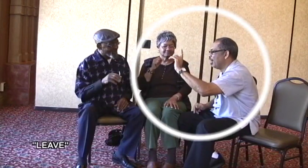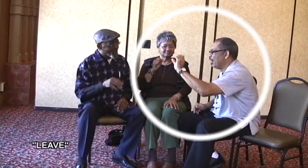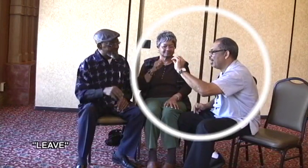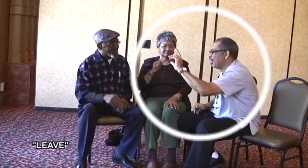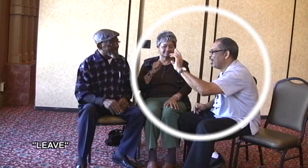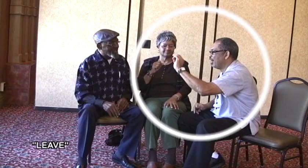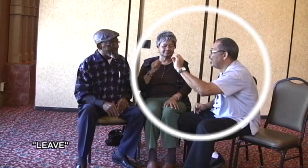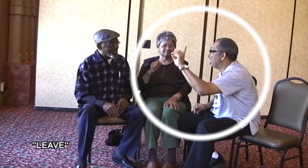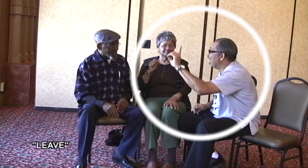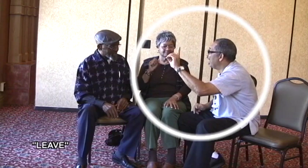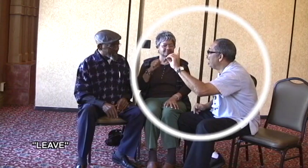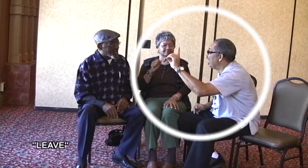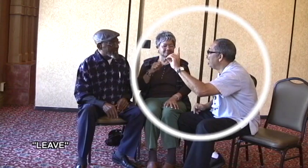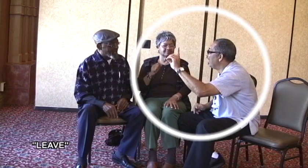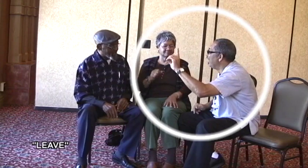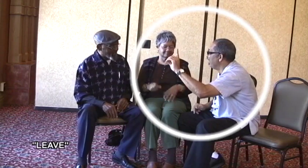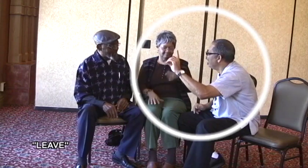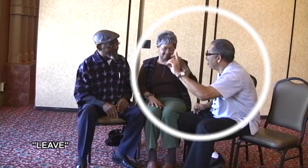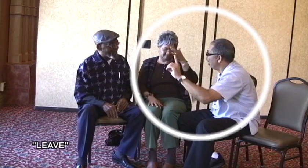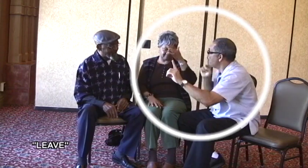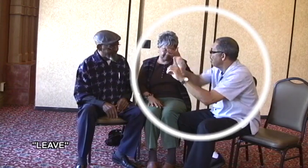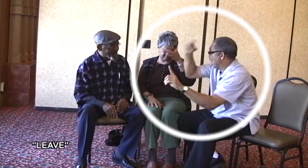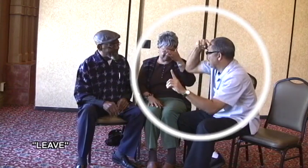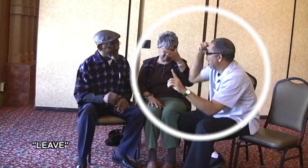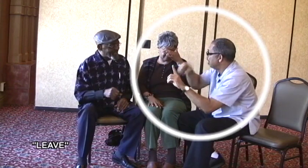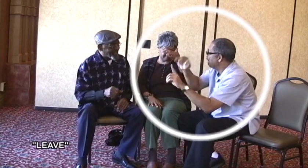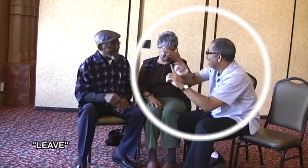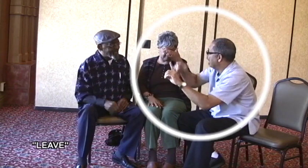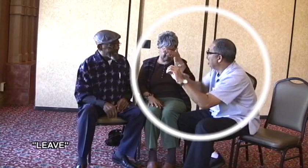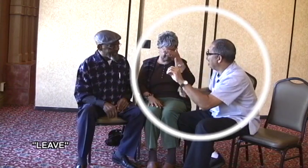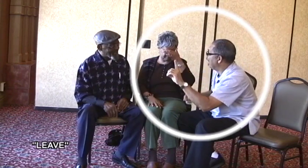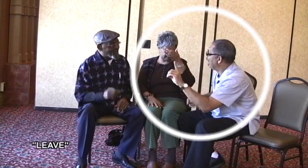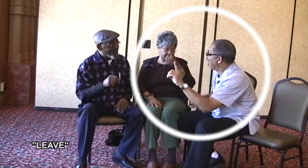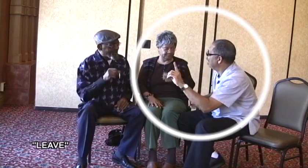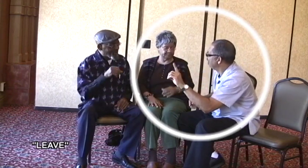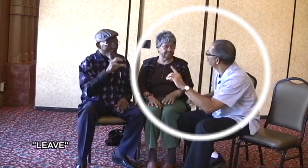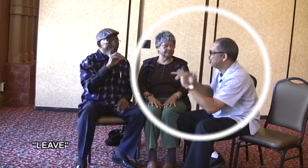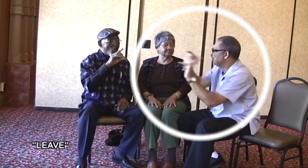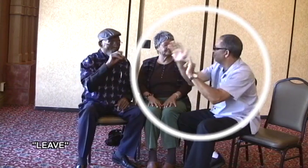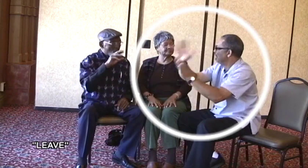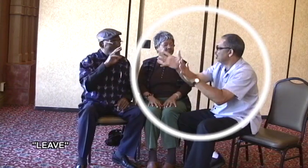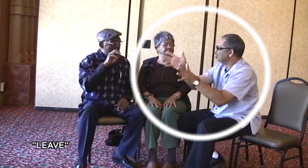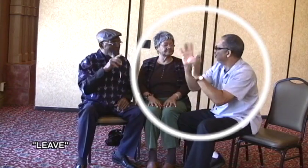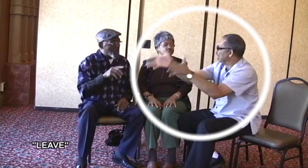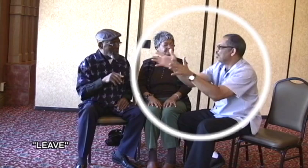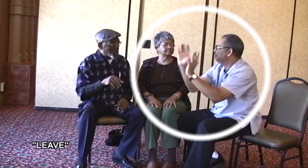text on the line. I have a text text and you're going to